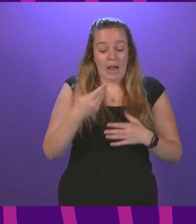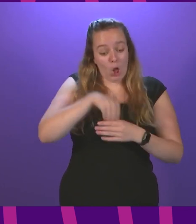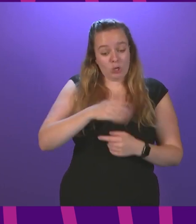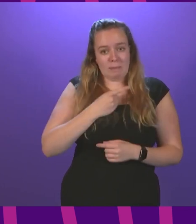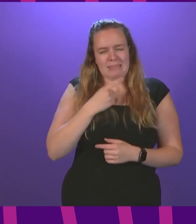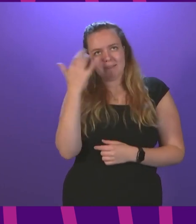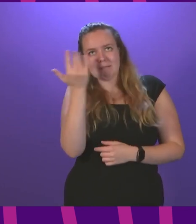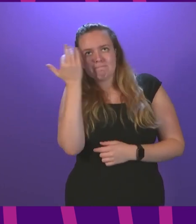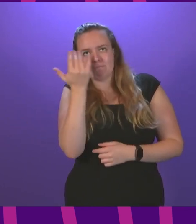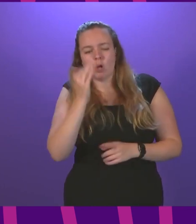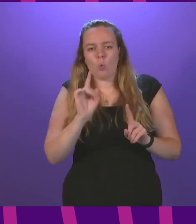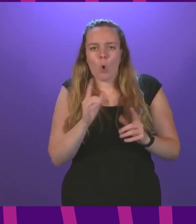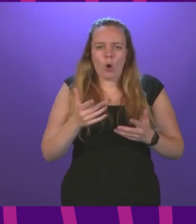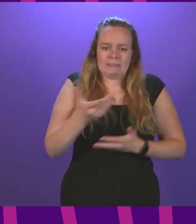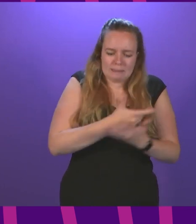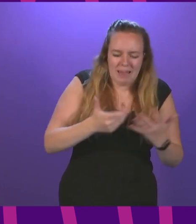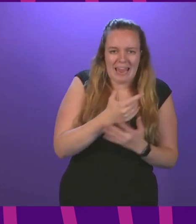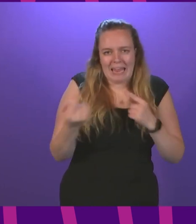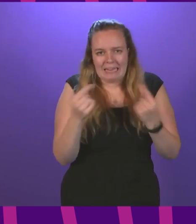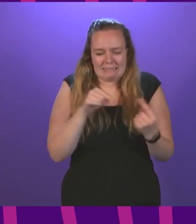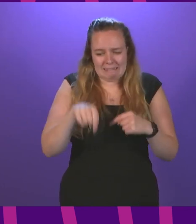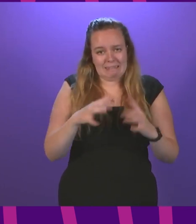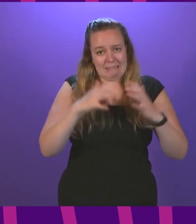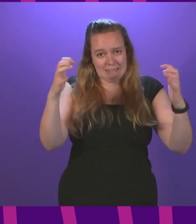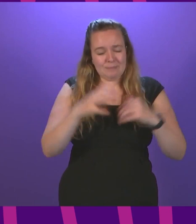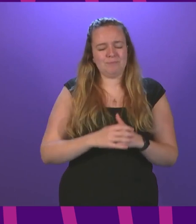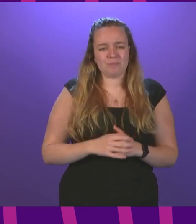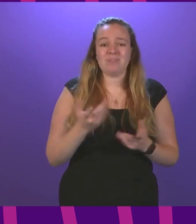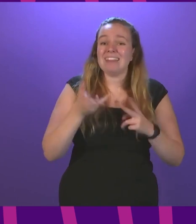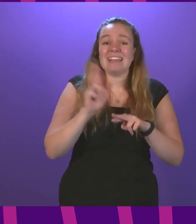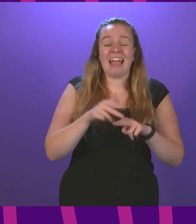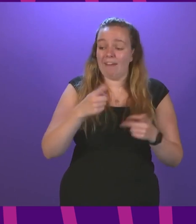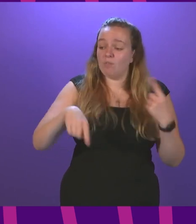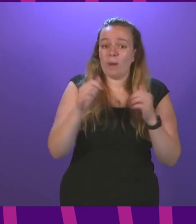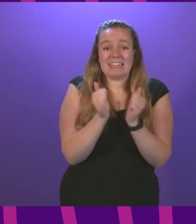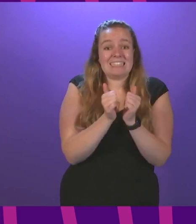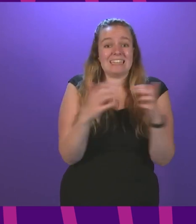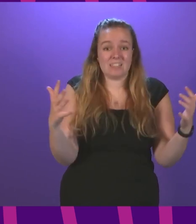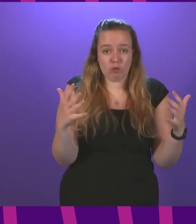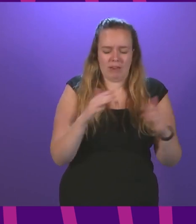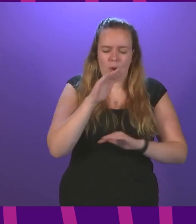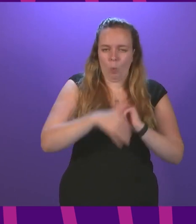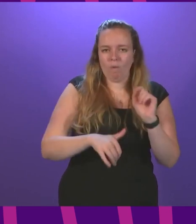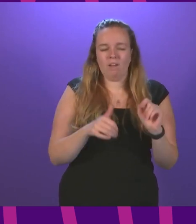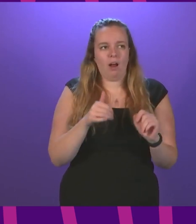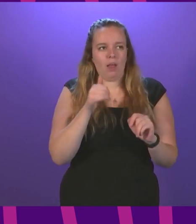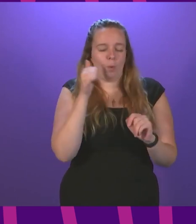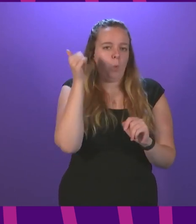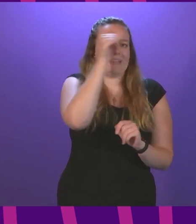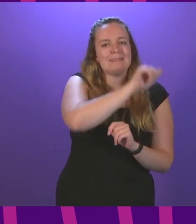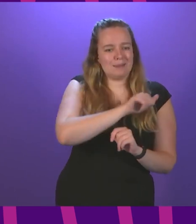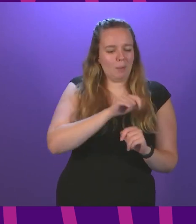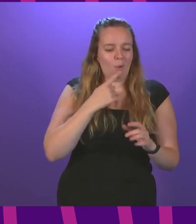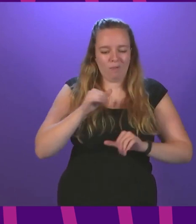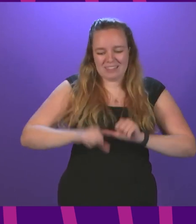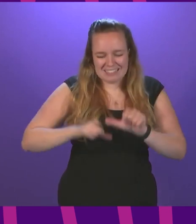on this in the debates we have in this chamber is that everybody even if we disagree on the wisdom or otherwise of